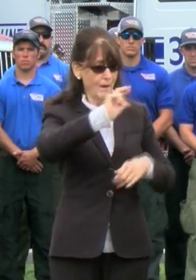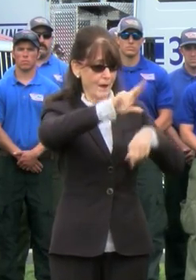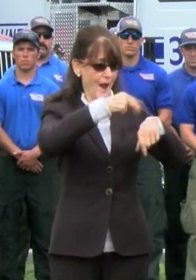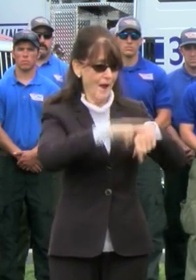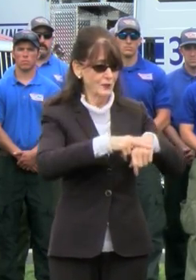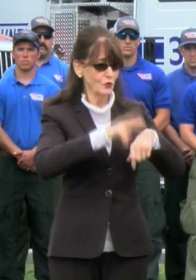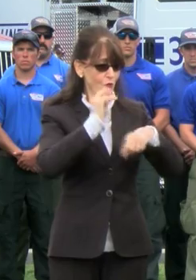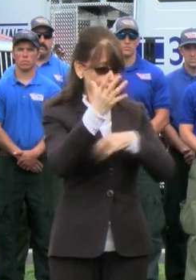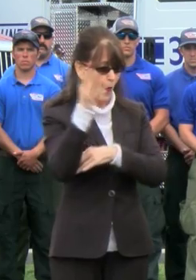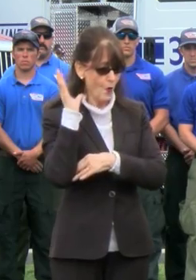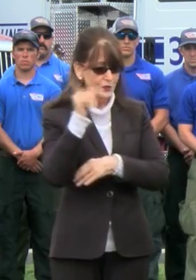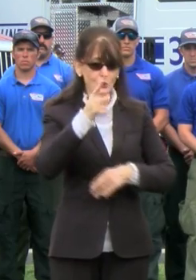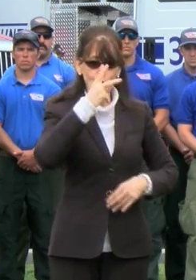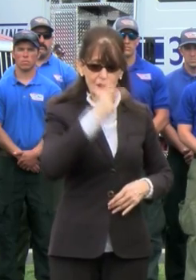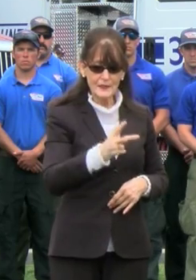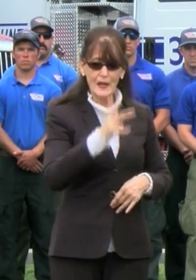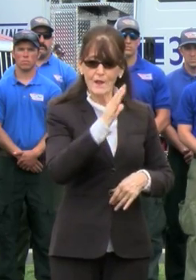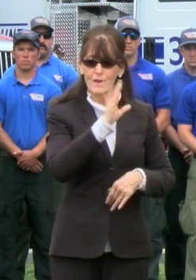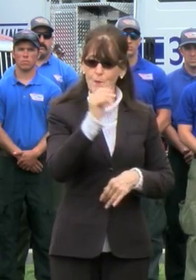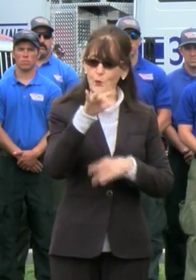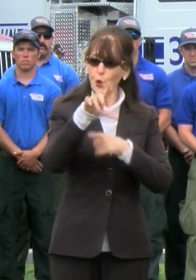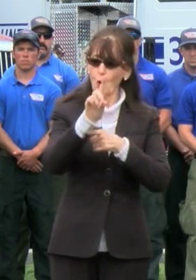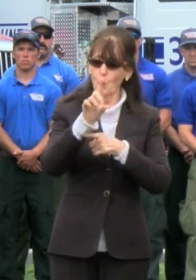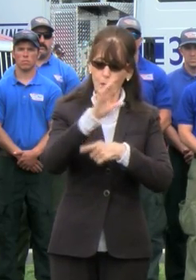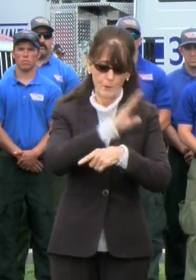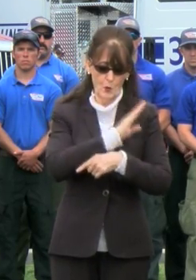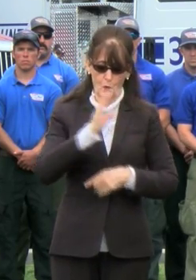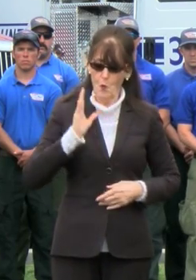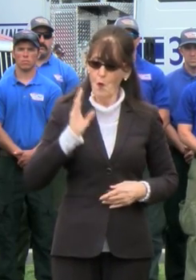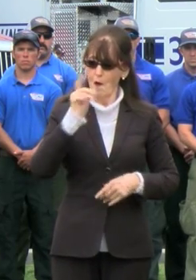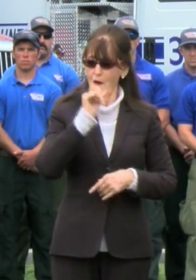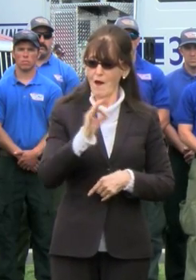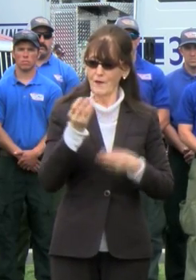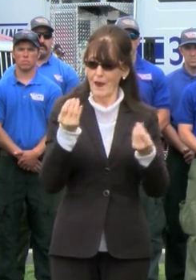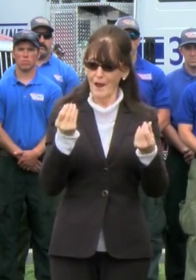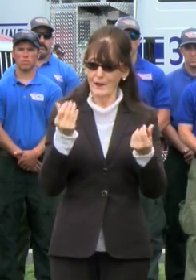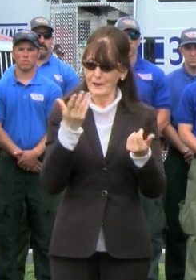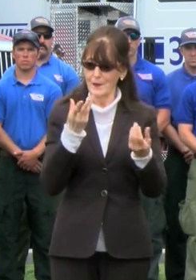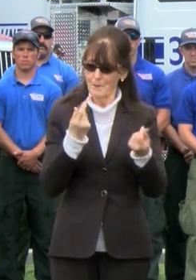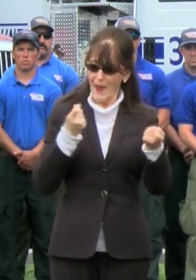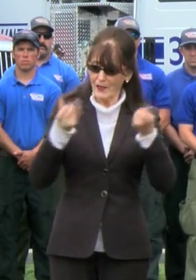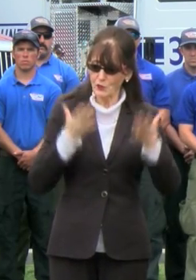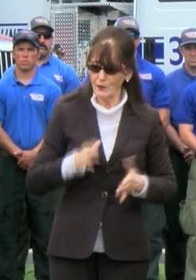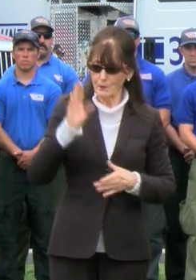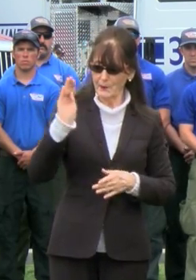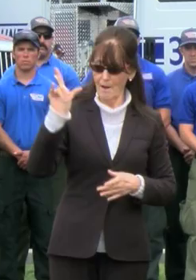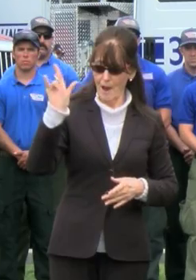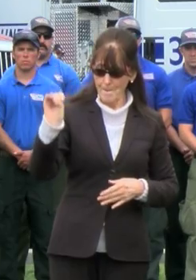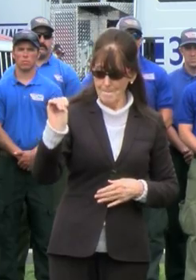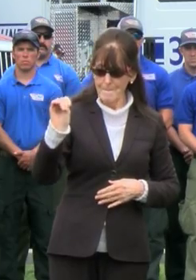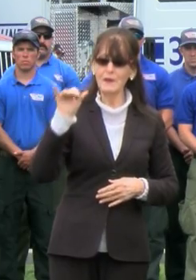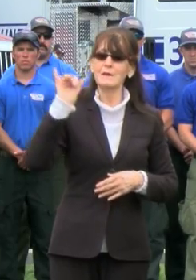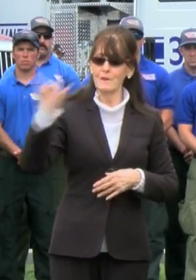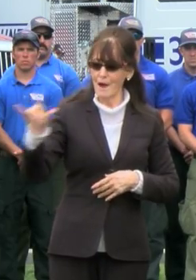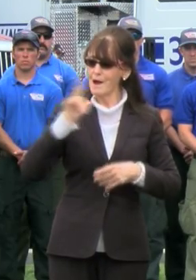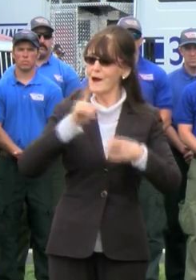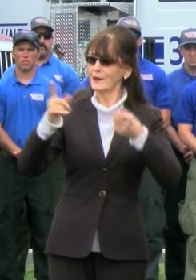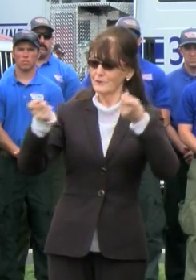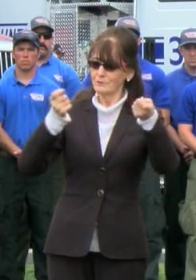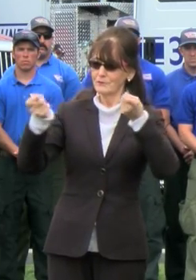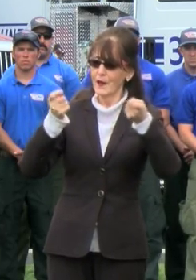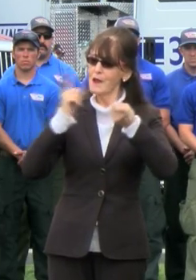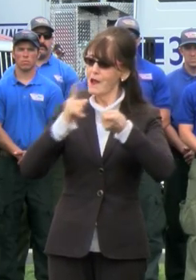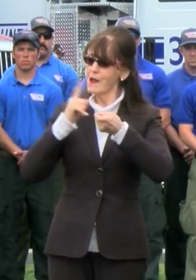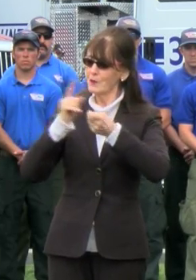You see the Bureau of Land Management that protects desert areas. You see the